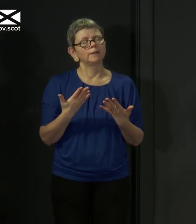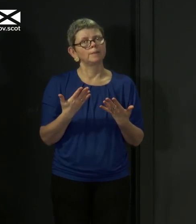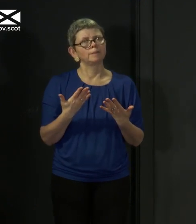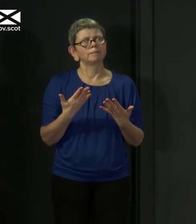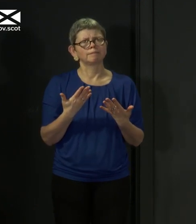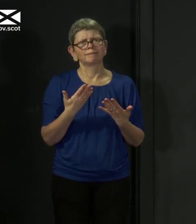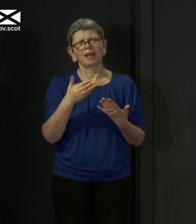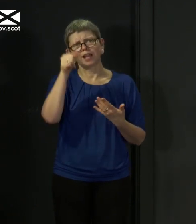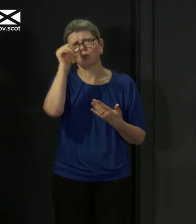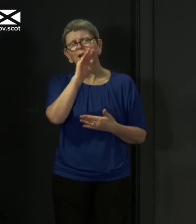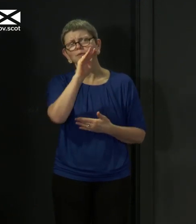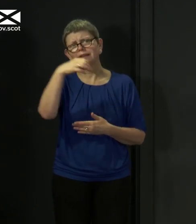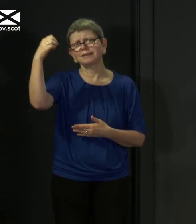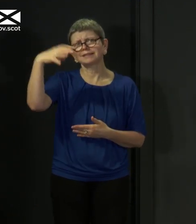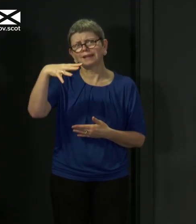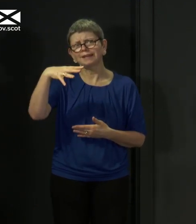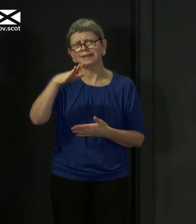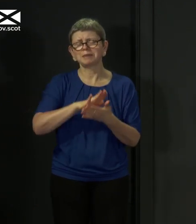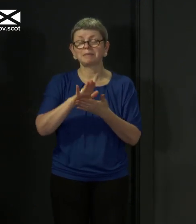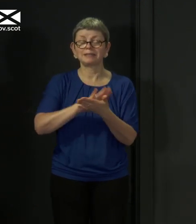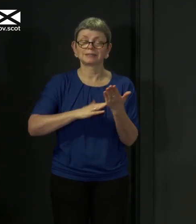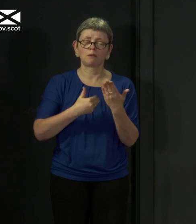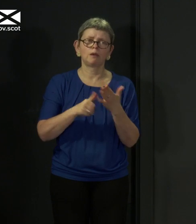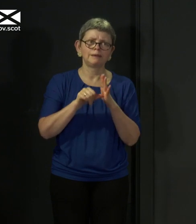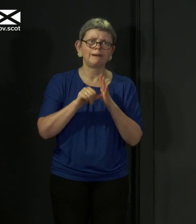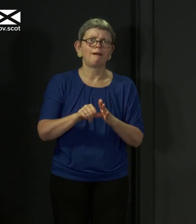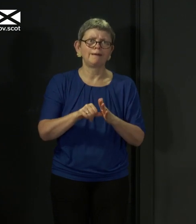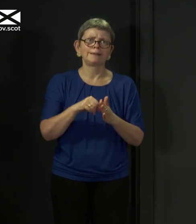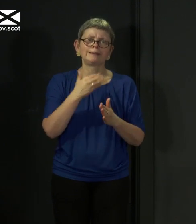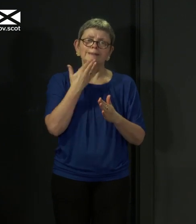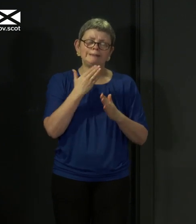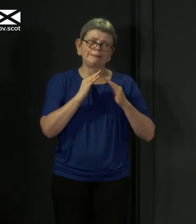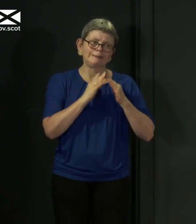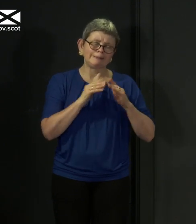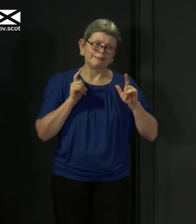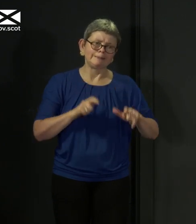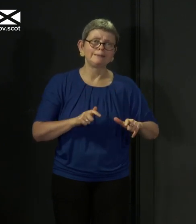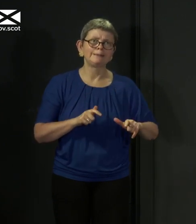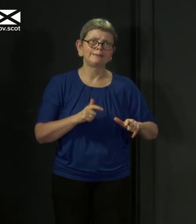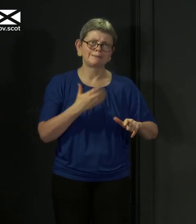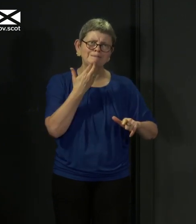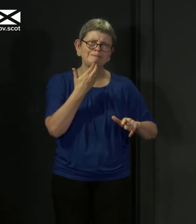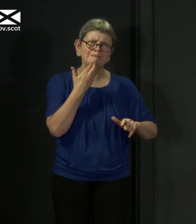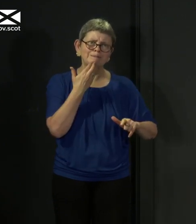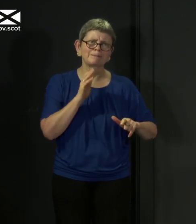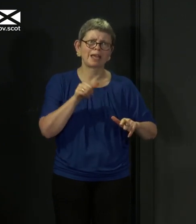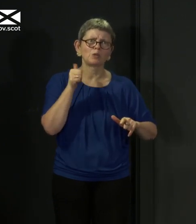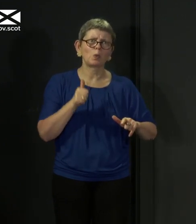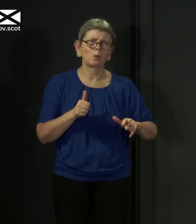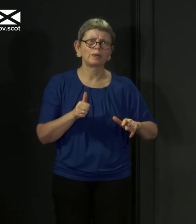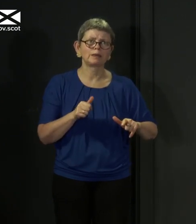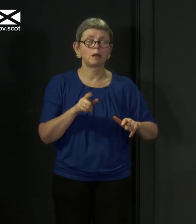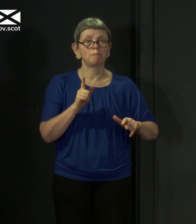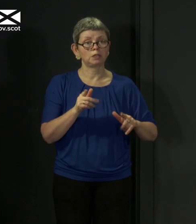sunny outside today, which I know makes it much more difficult to ask you to continue to stay at home, but I hope I've demonstrated with